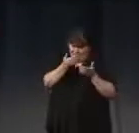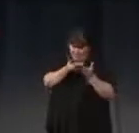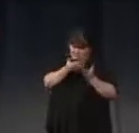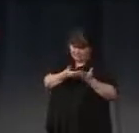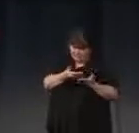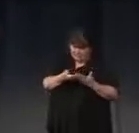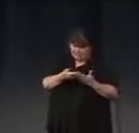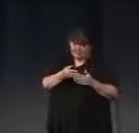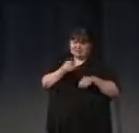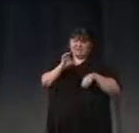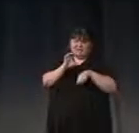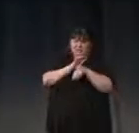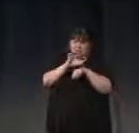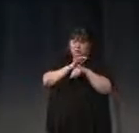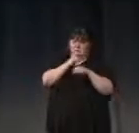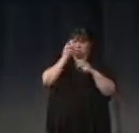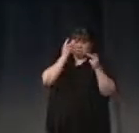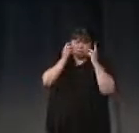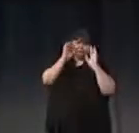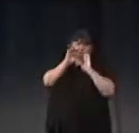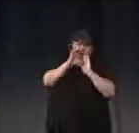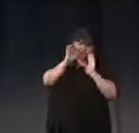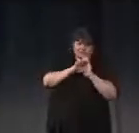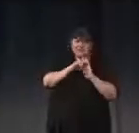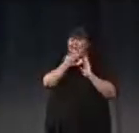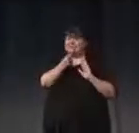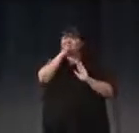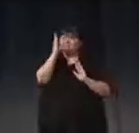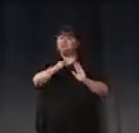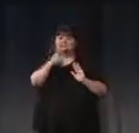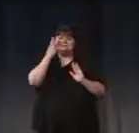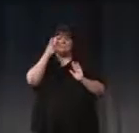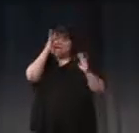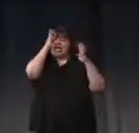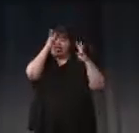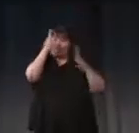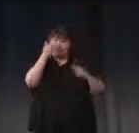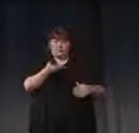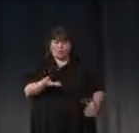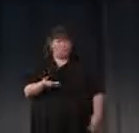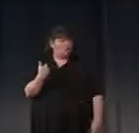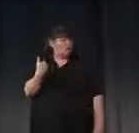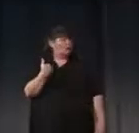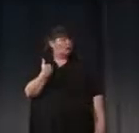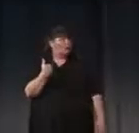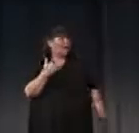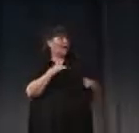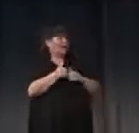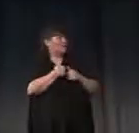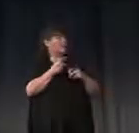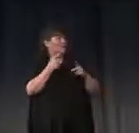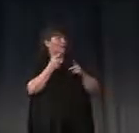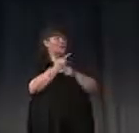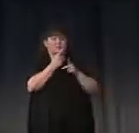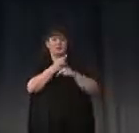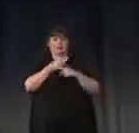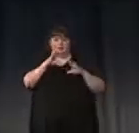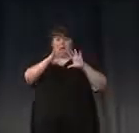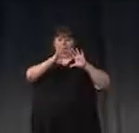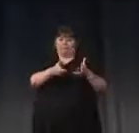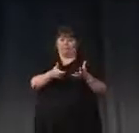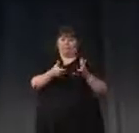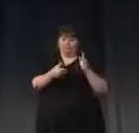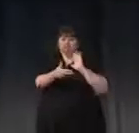computer generated images of objects we've never seen before, how can we so quickly categorize and recognize